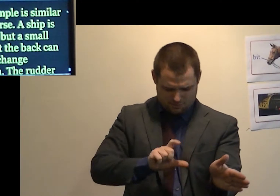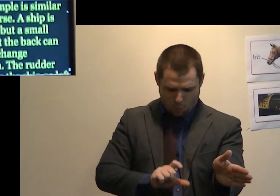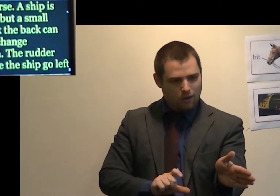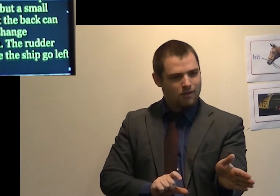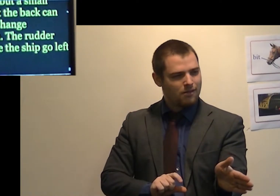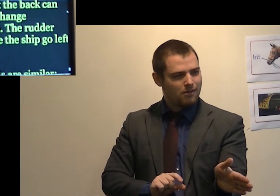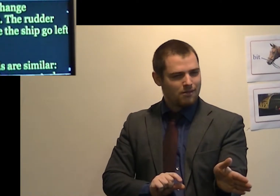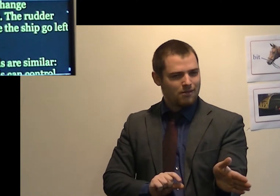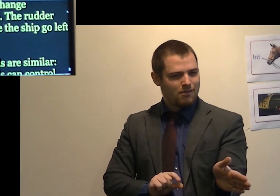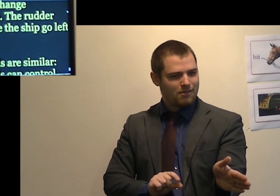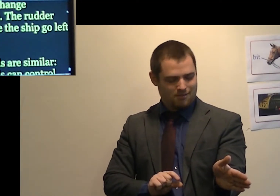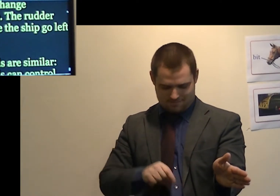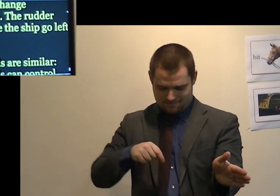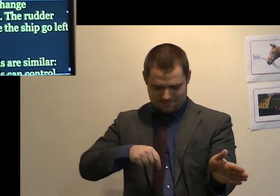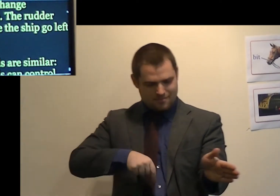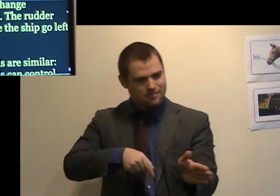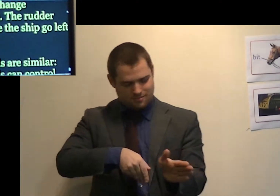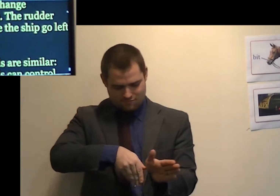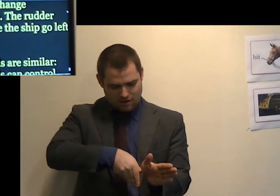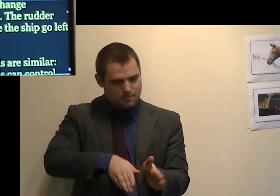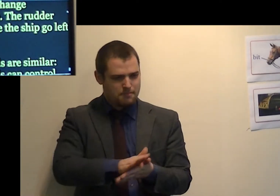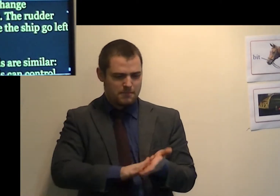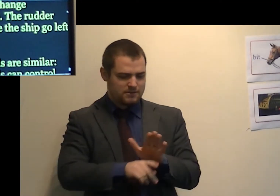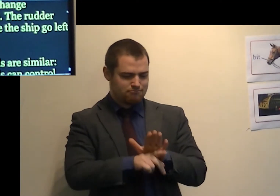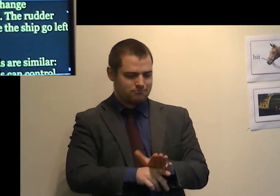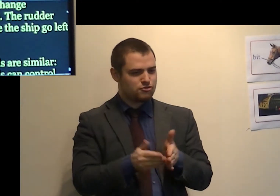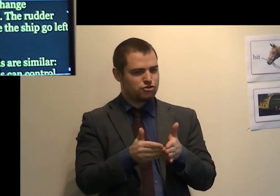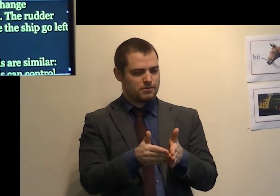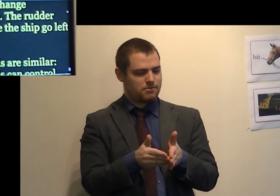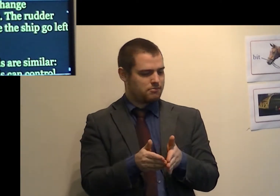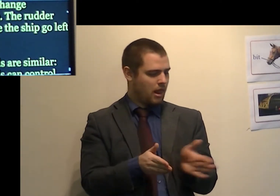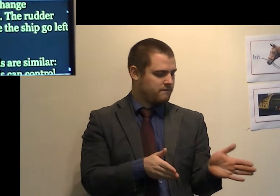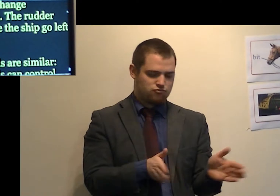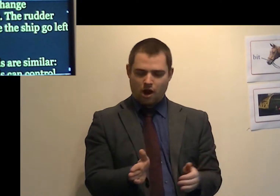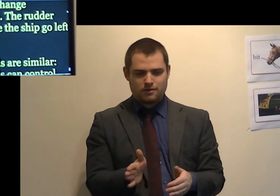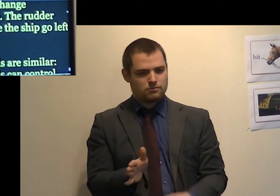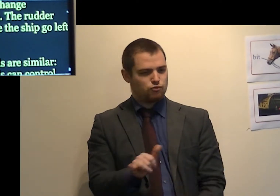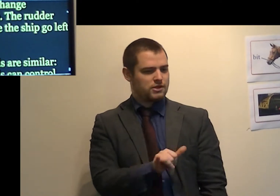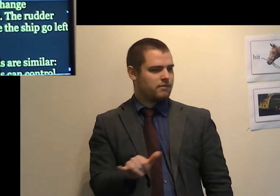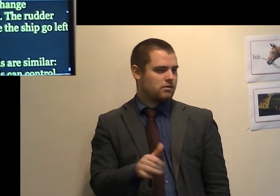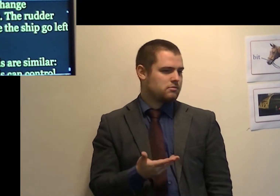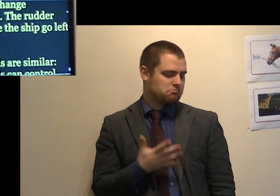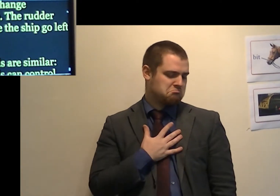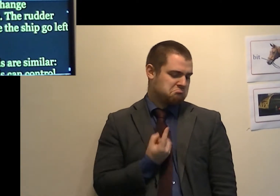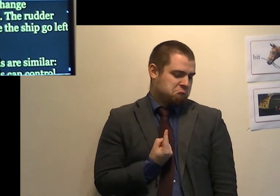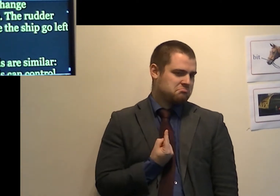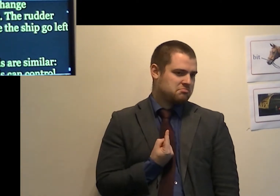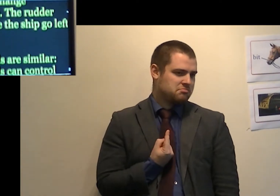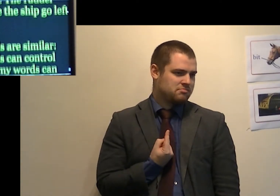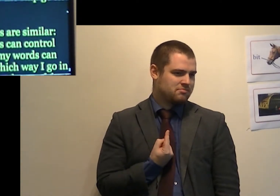The rudder can make the ship go left or right. My words are